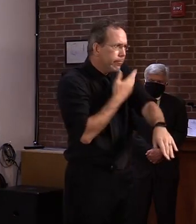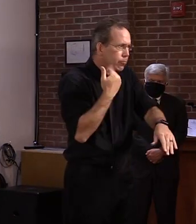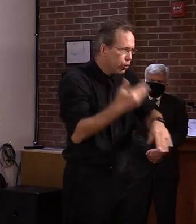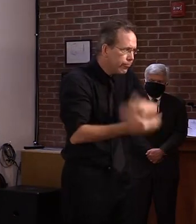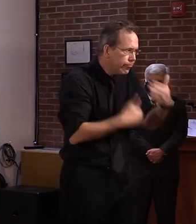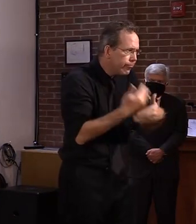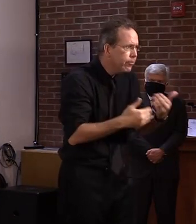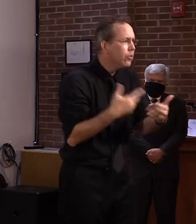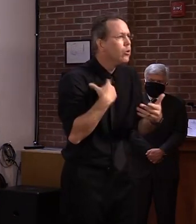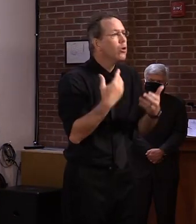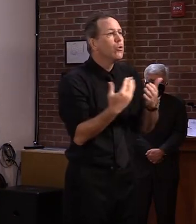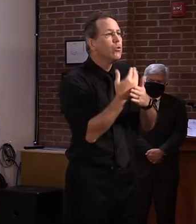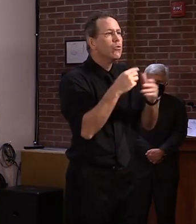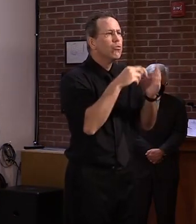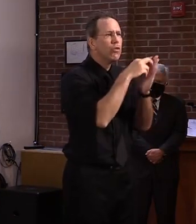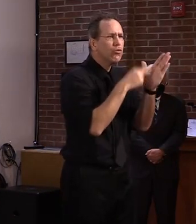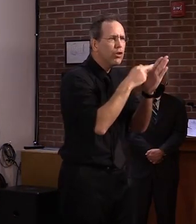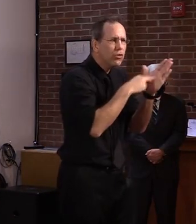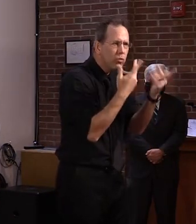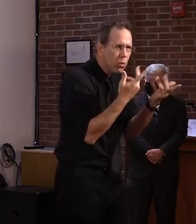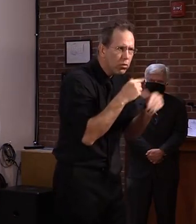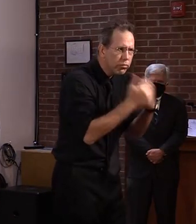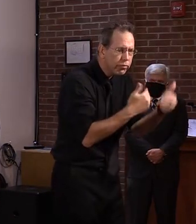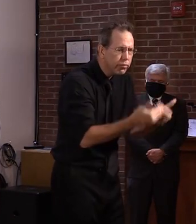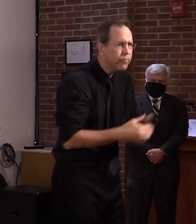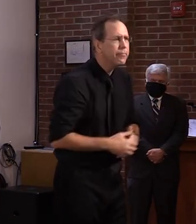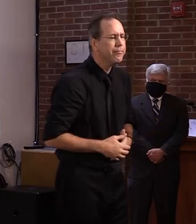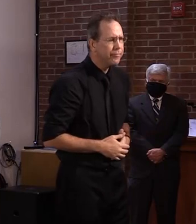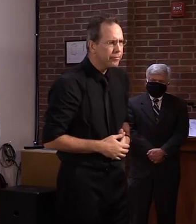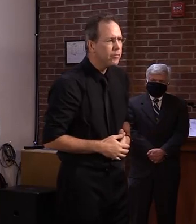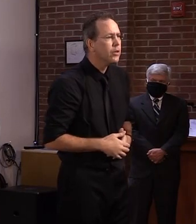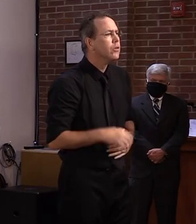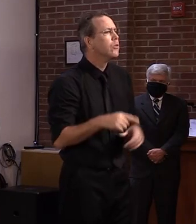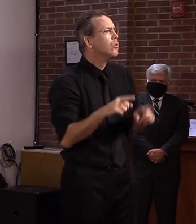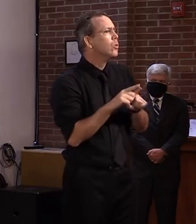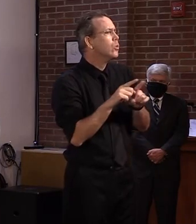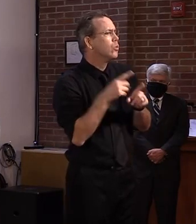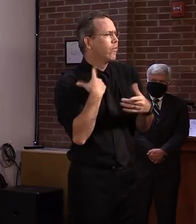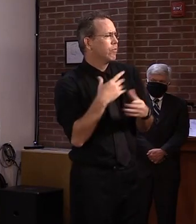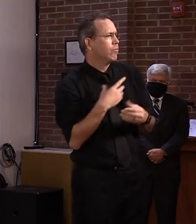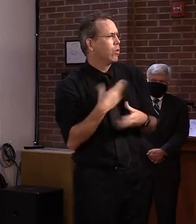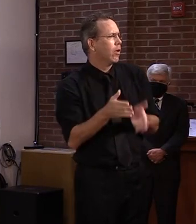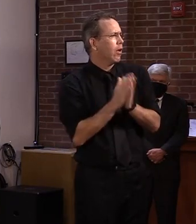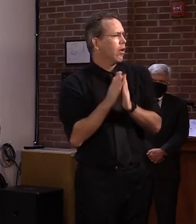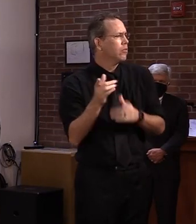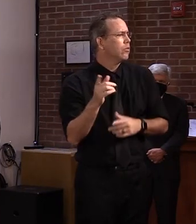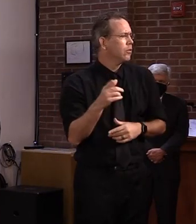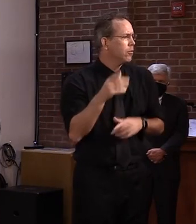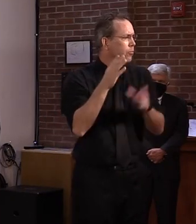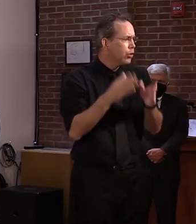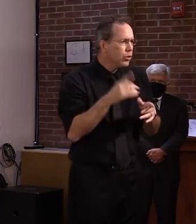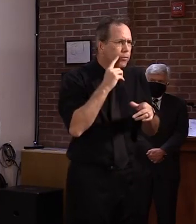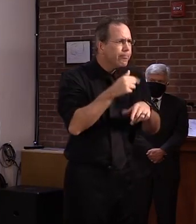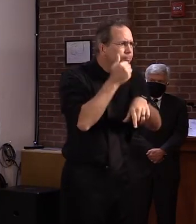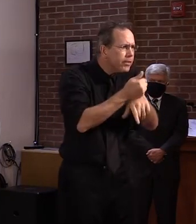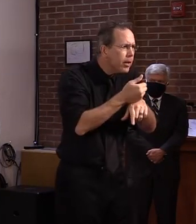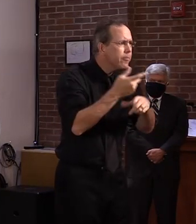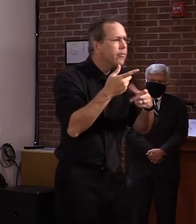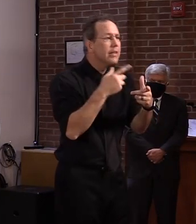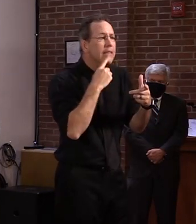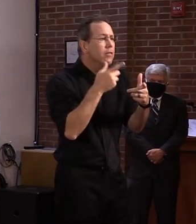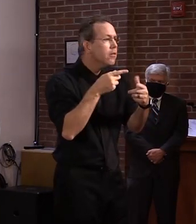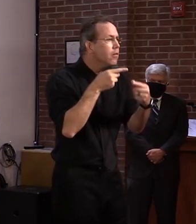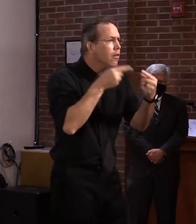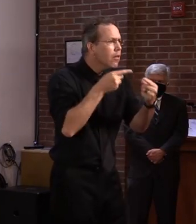I've also asked the commissioner to develop and put into place a plan that will quickly resolve the backlog. As part of that